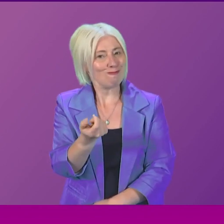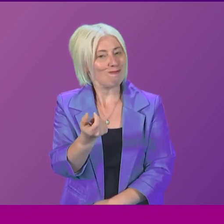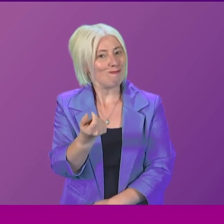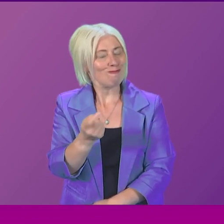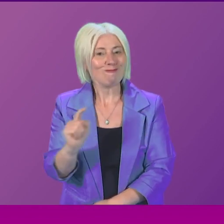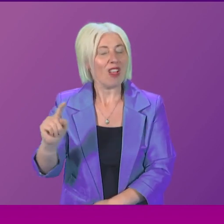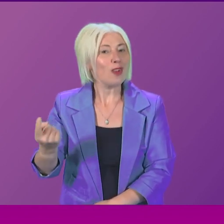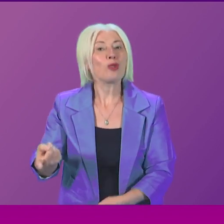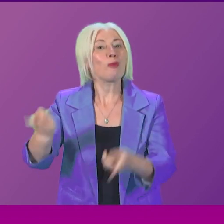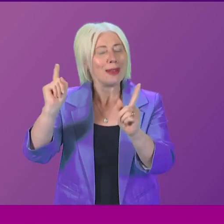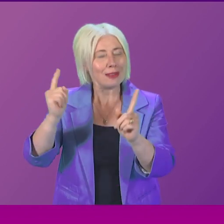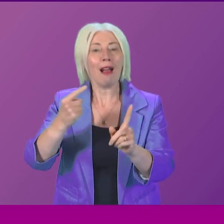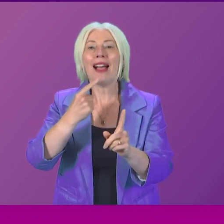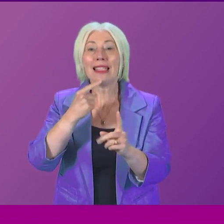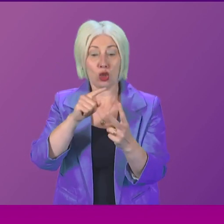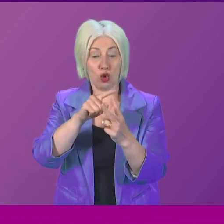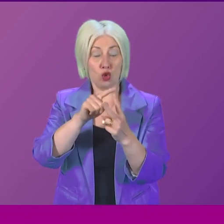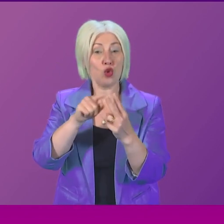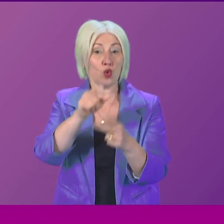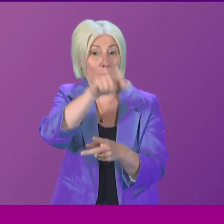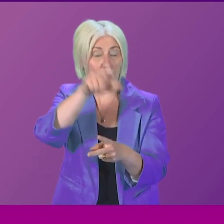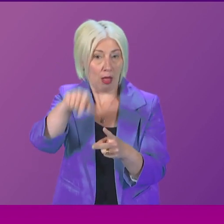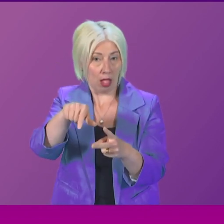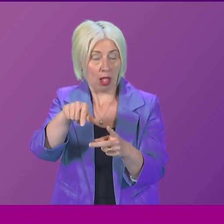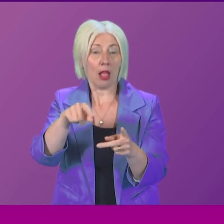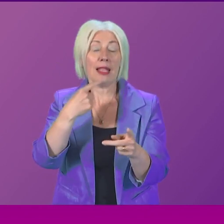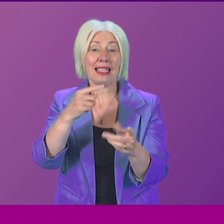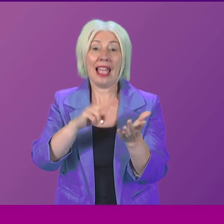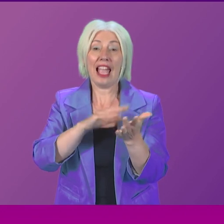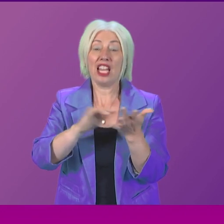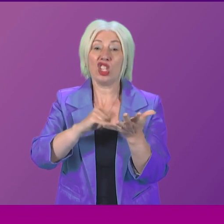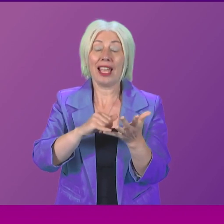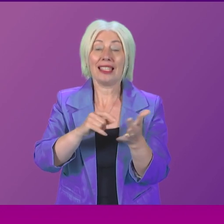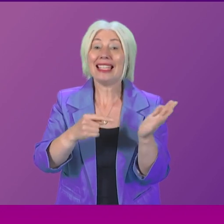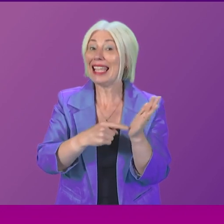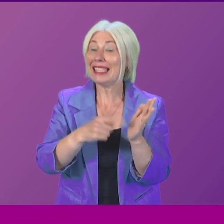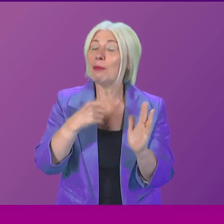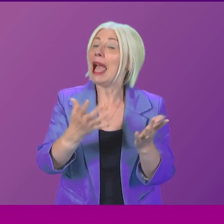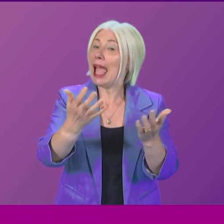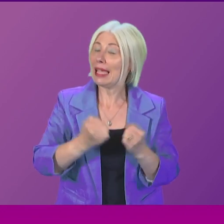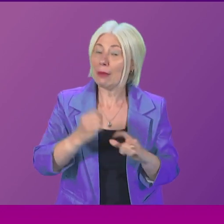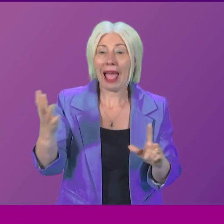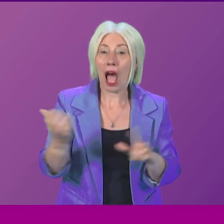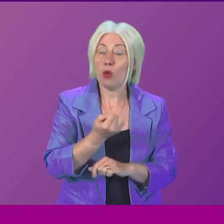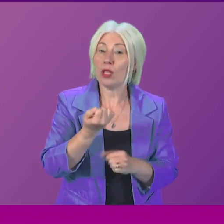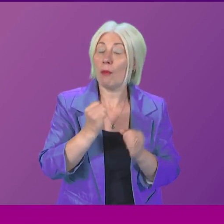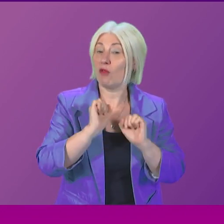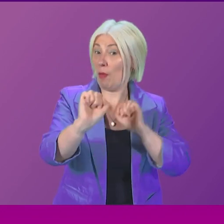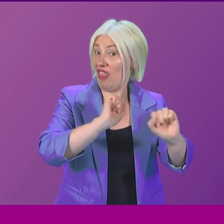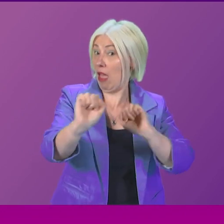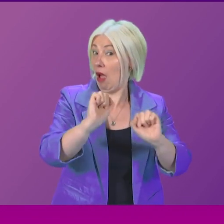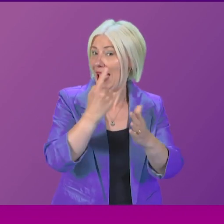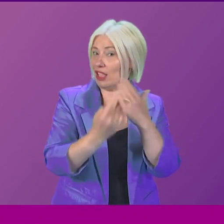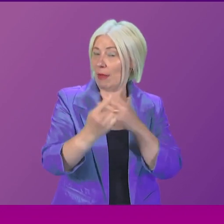Minister mentioned two victims and said NHS Tayside had accepted the outcome of the independent review of their